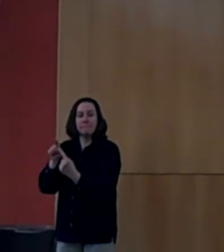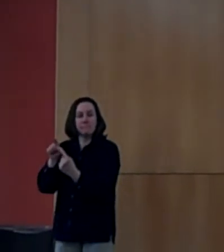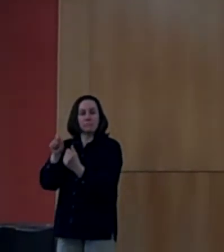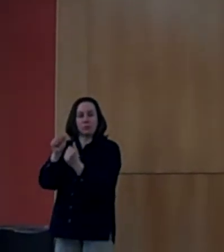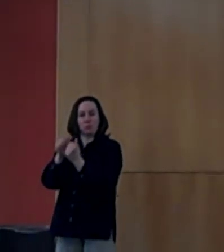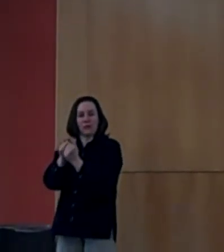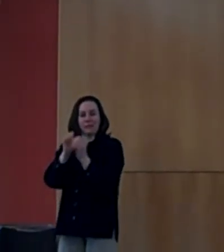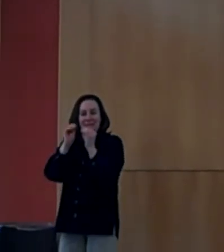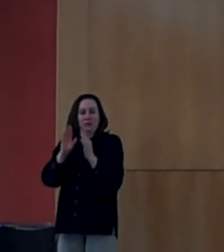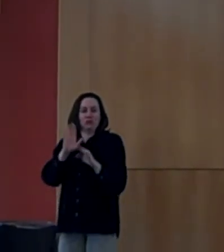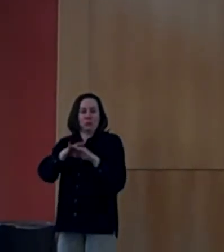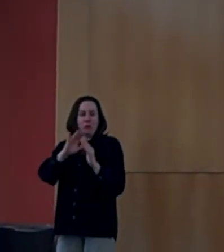instructors.